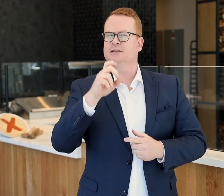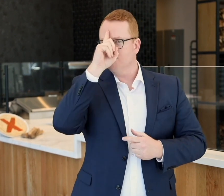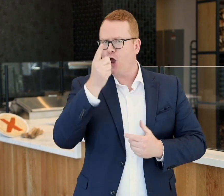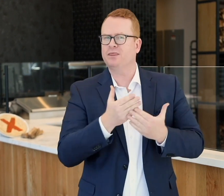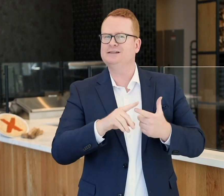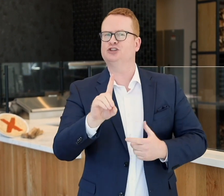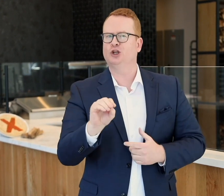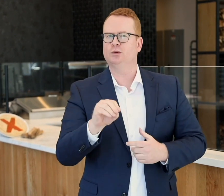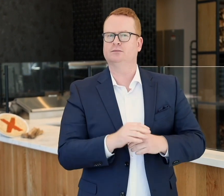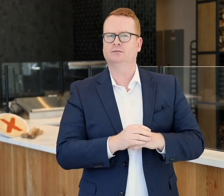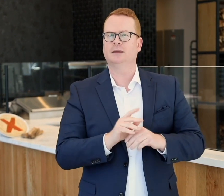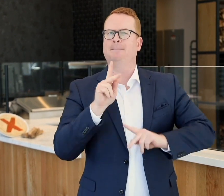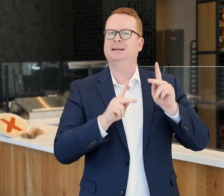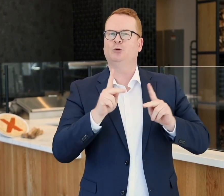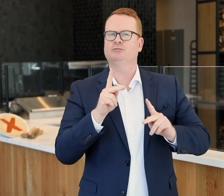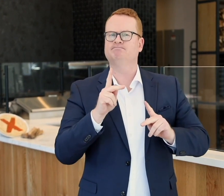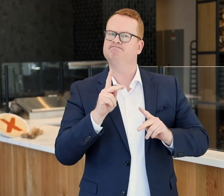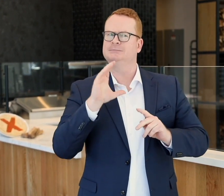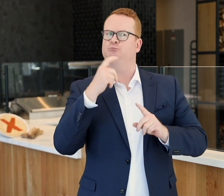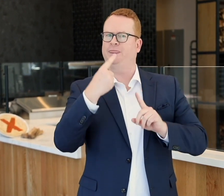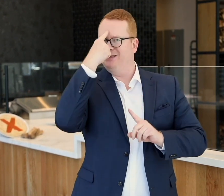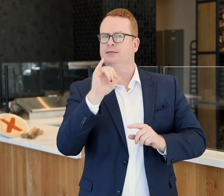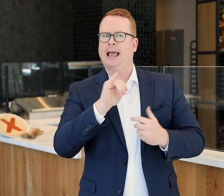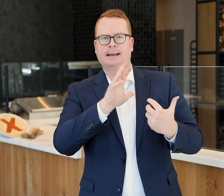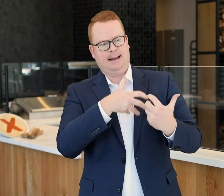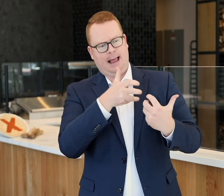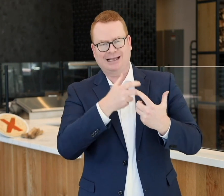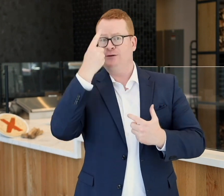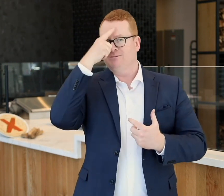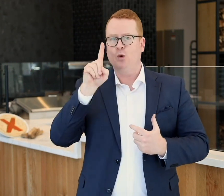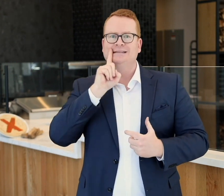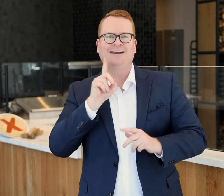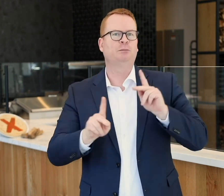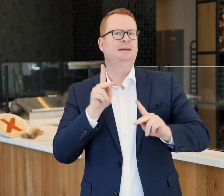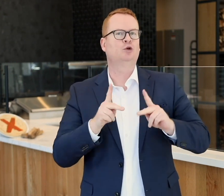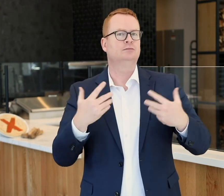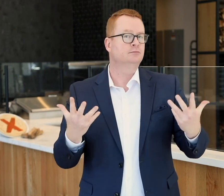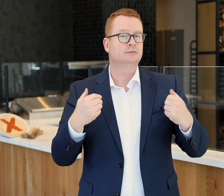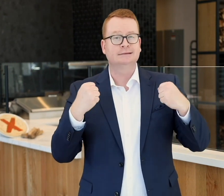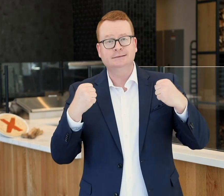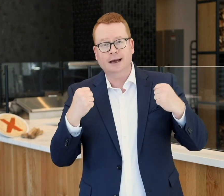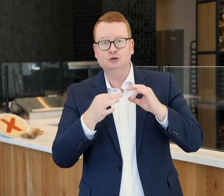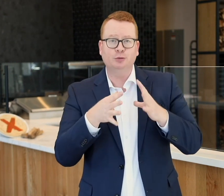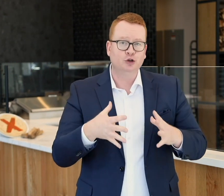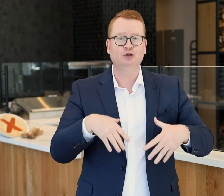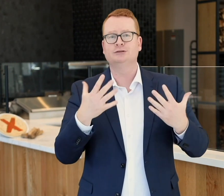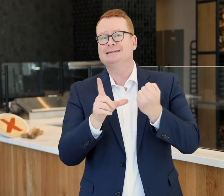the smart thing to do. People seem to think accommodations for Deaf people, such as sign language interpreters,